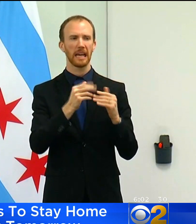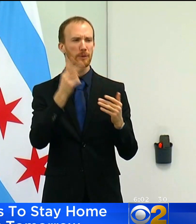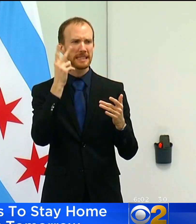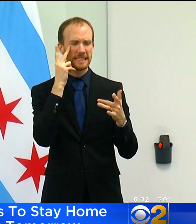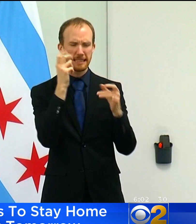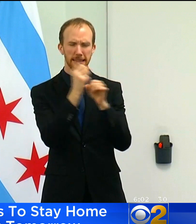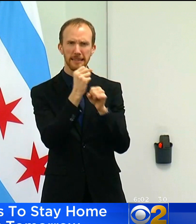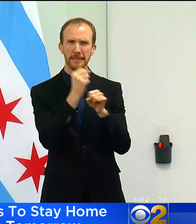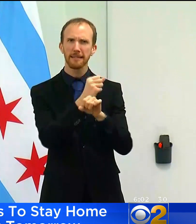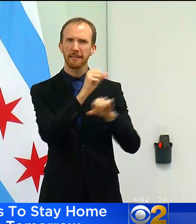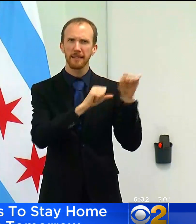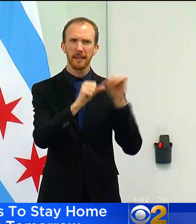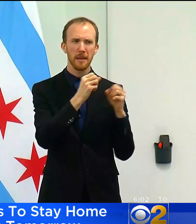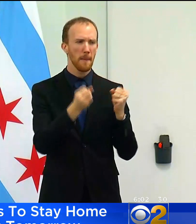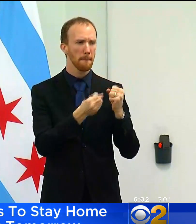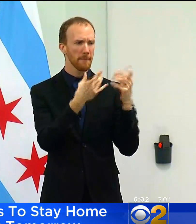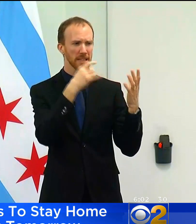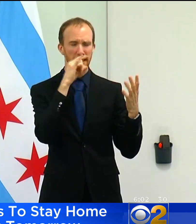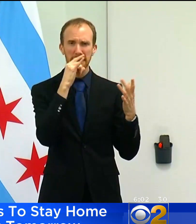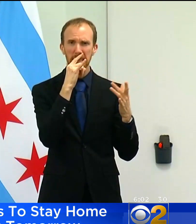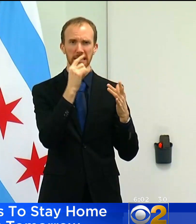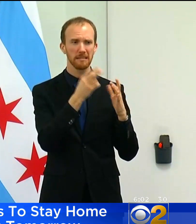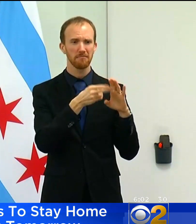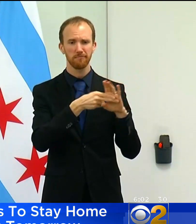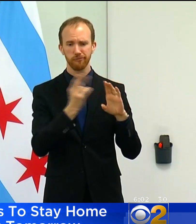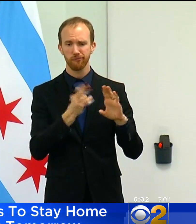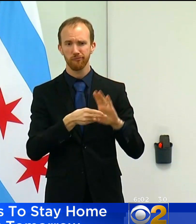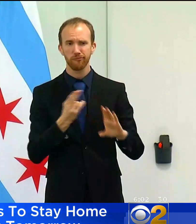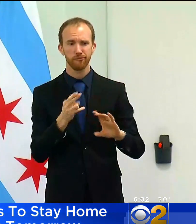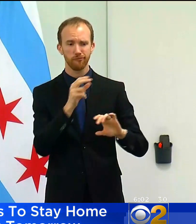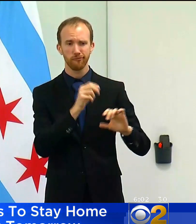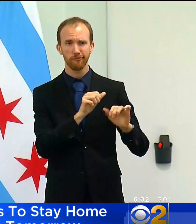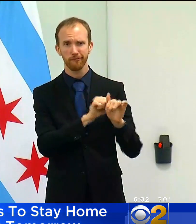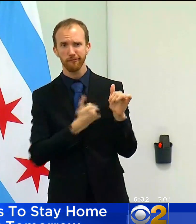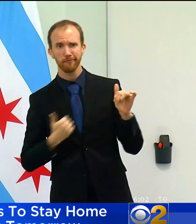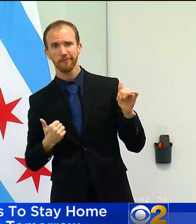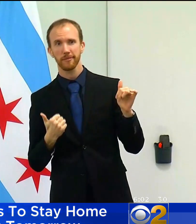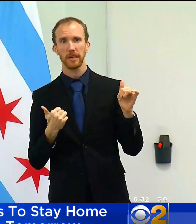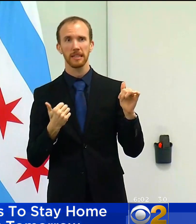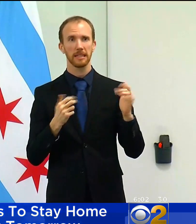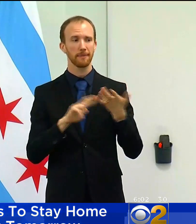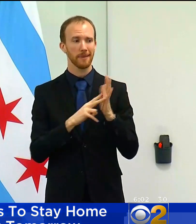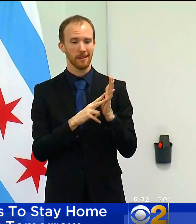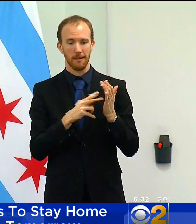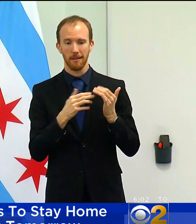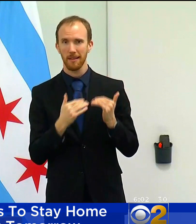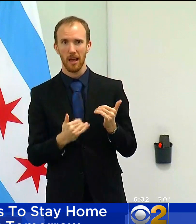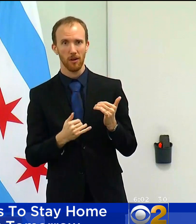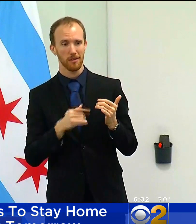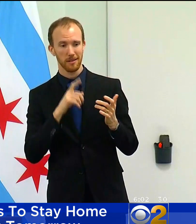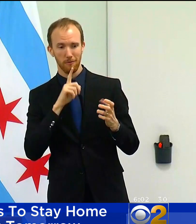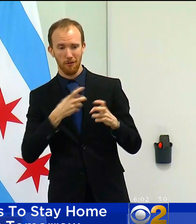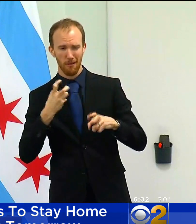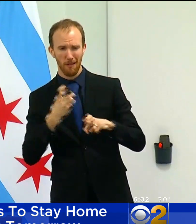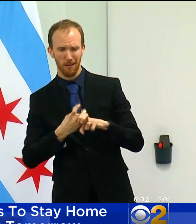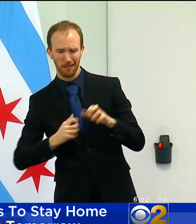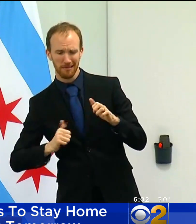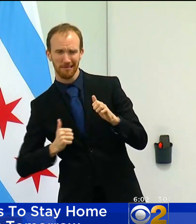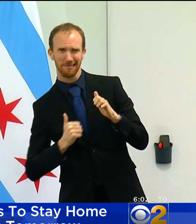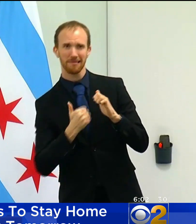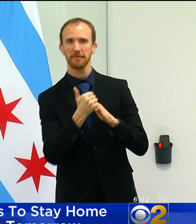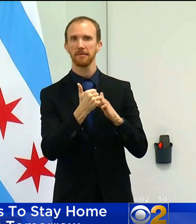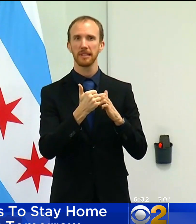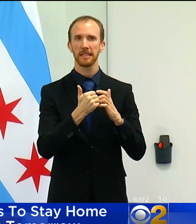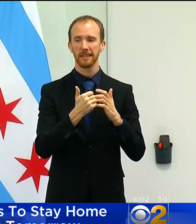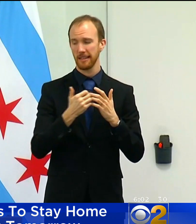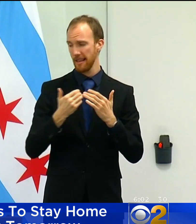woefully behind. And as a result, leaving them seriously disadvantaged now and in